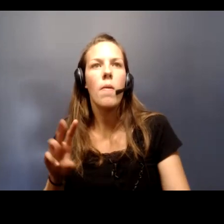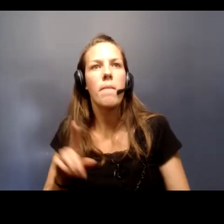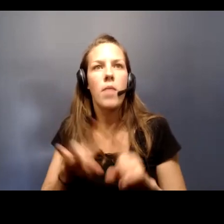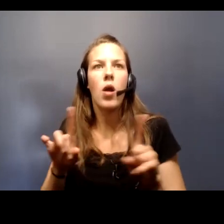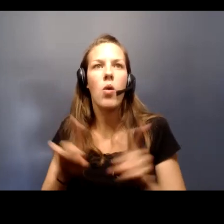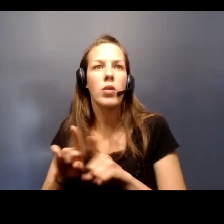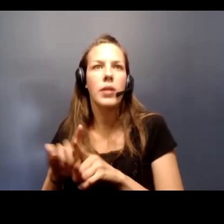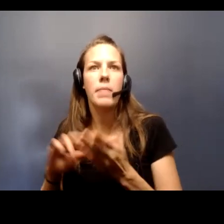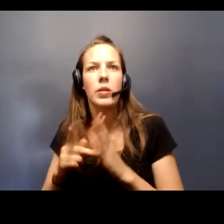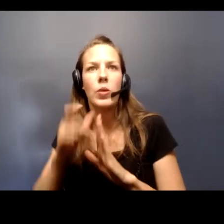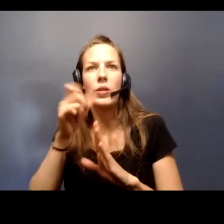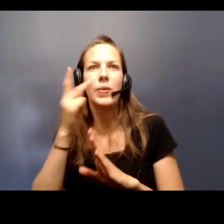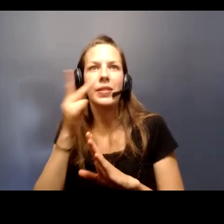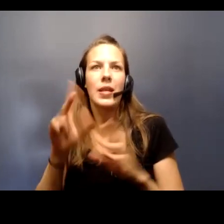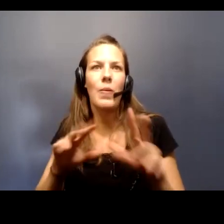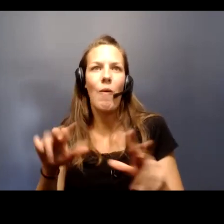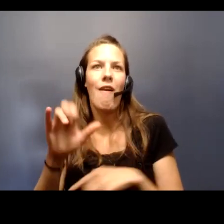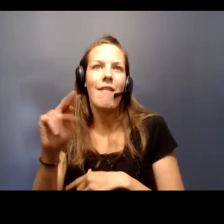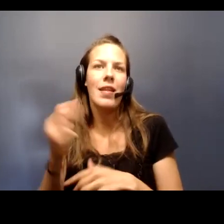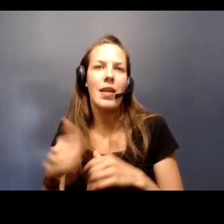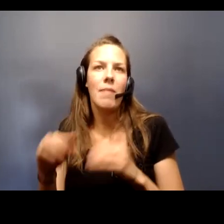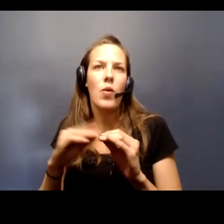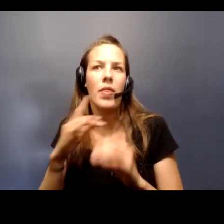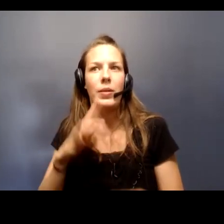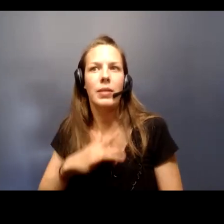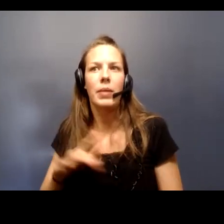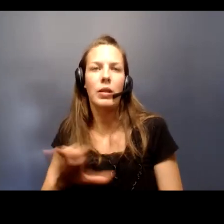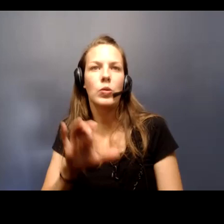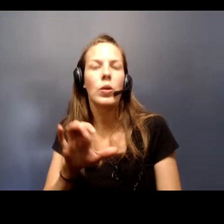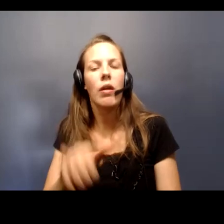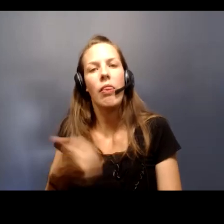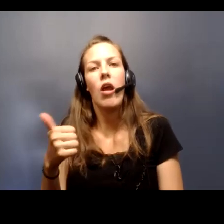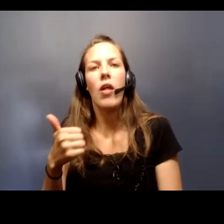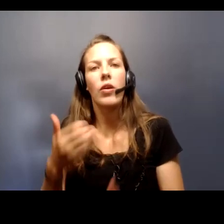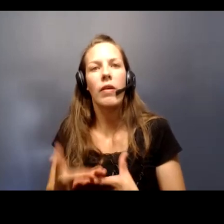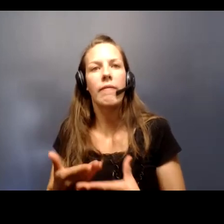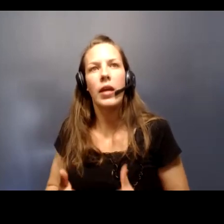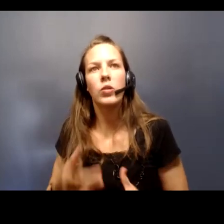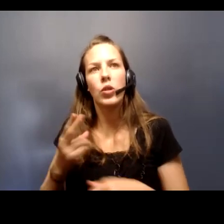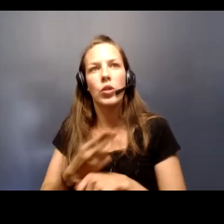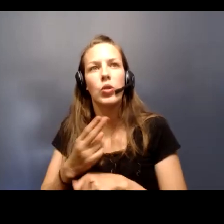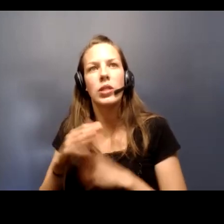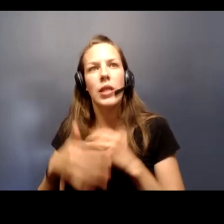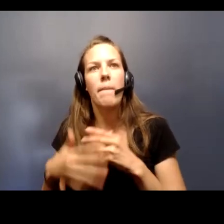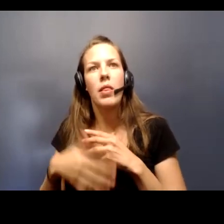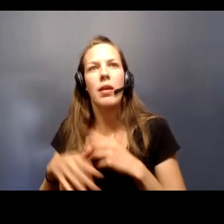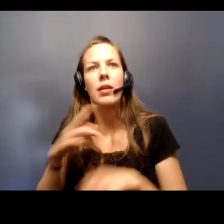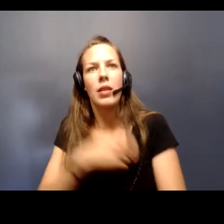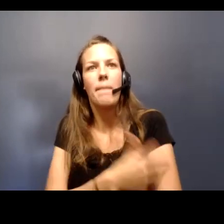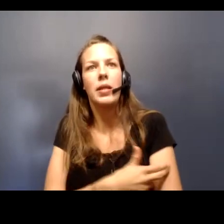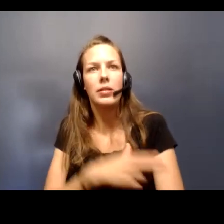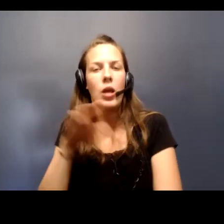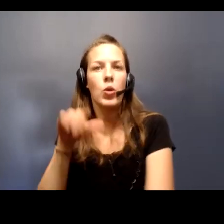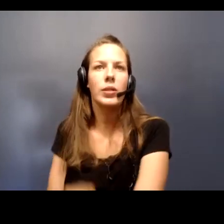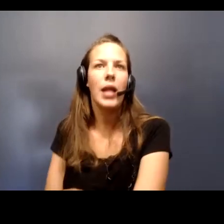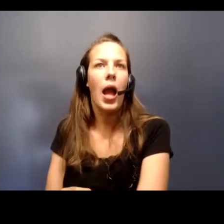that we don't see those walk-in donors that we usually would. The other factor is the use of blood at hospitals did go